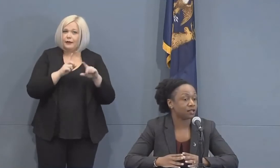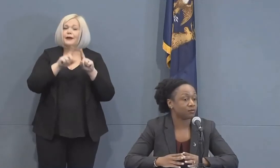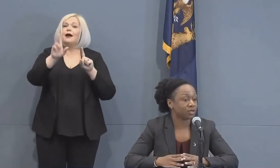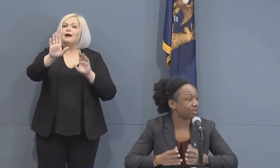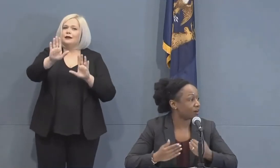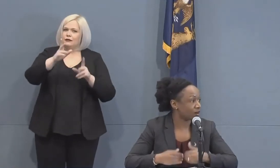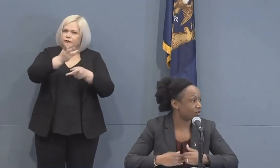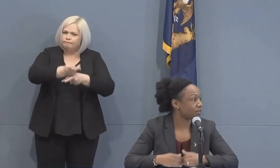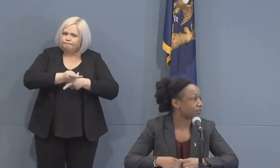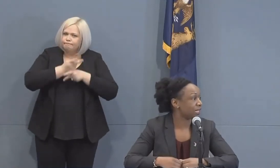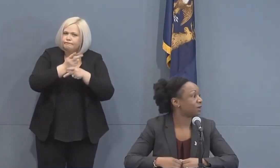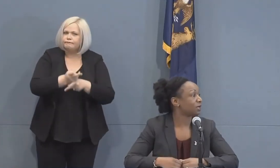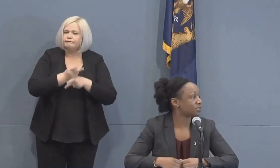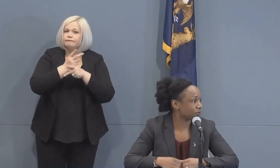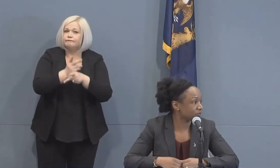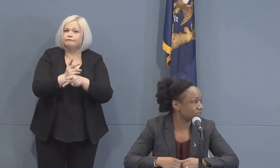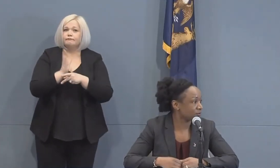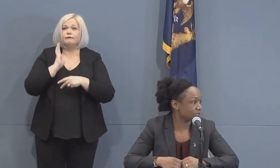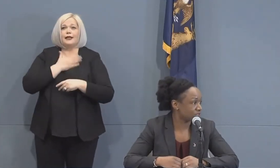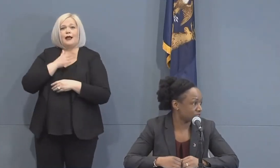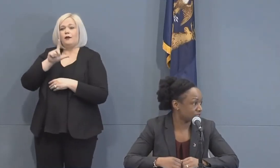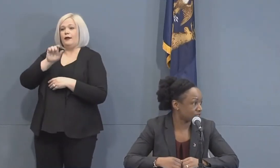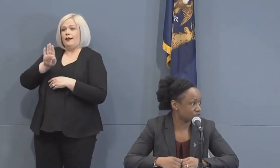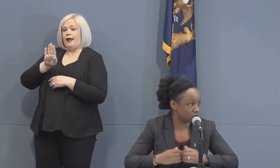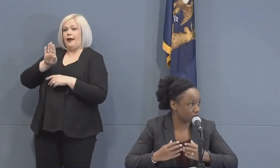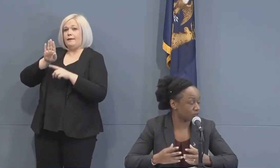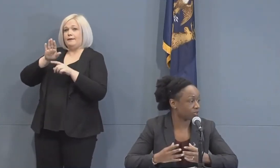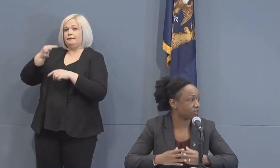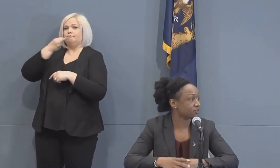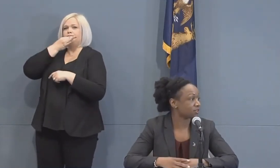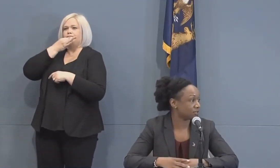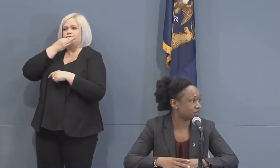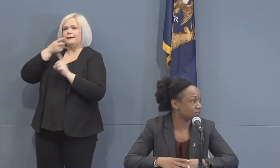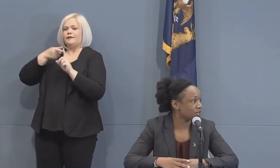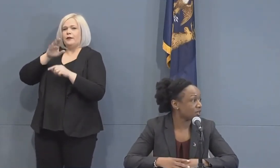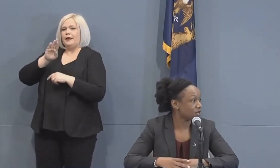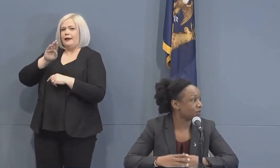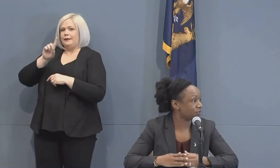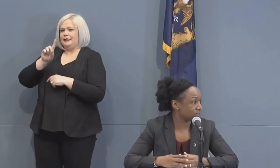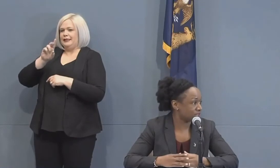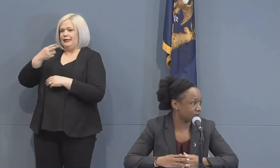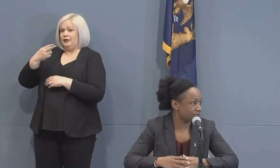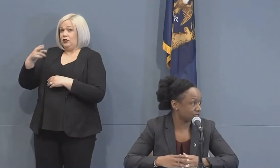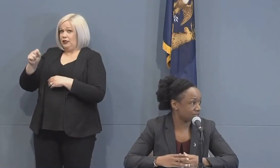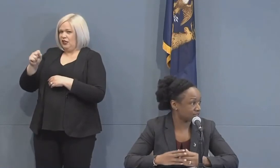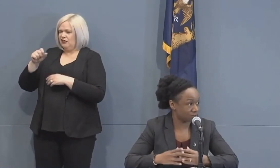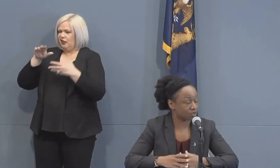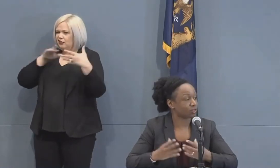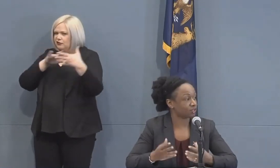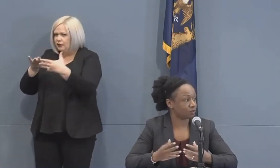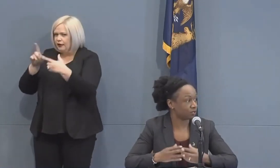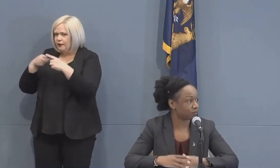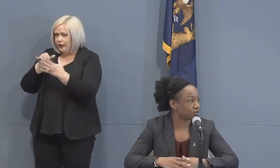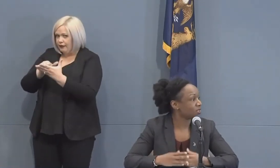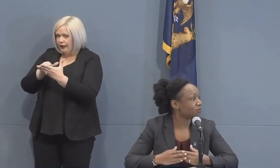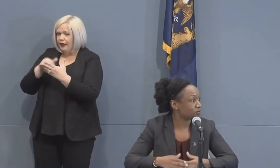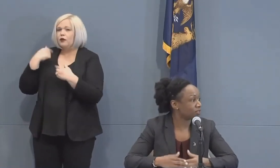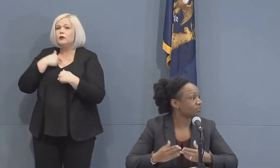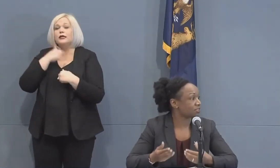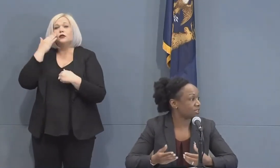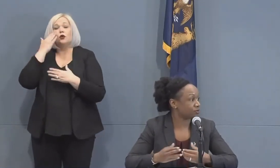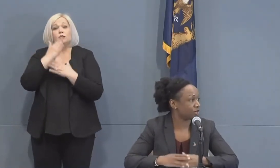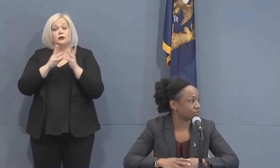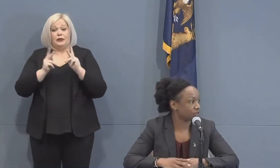uh we've got our lab experts at mdhhs who are working on studies about this antibody test and we know that there are people